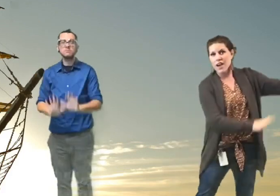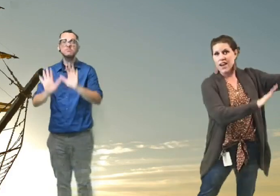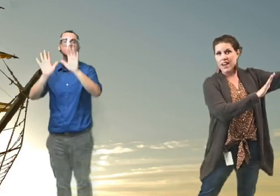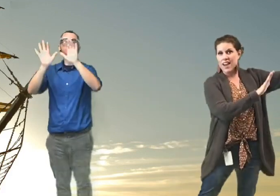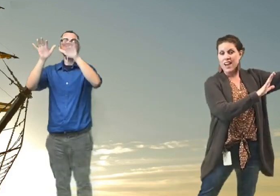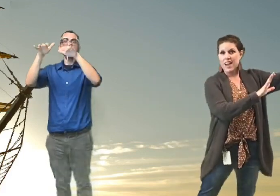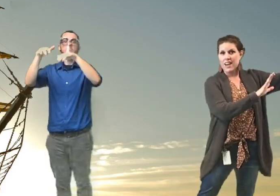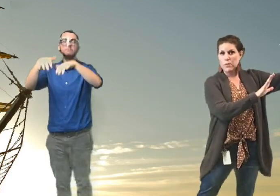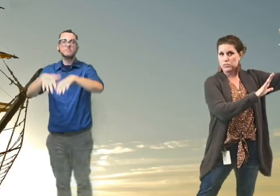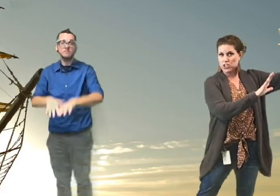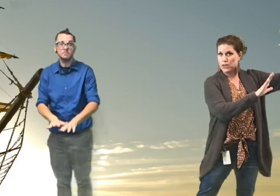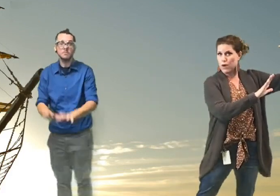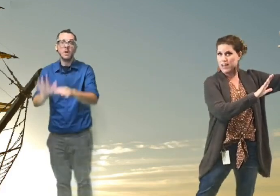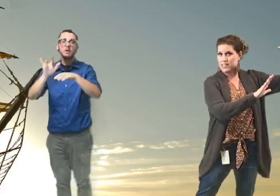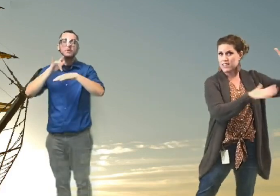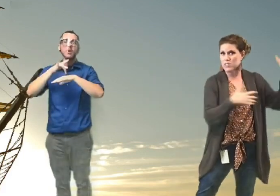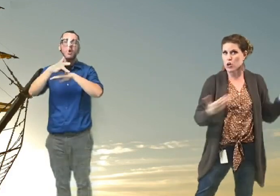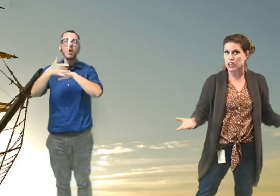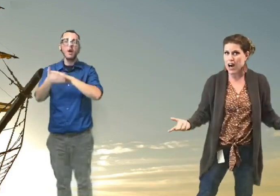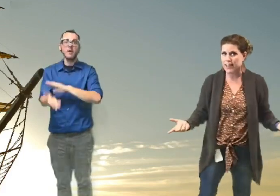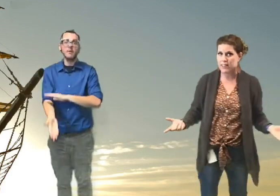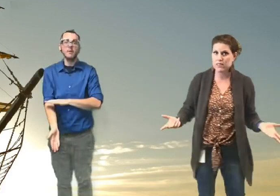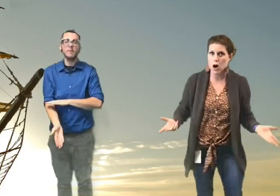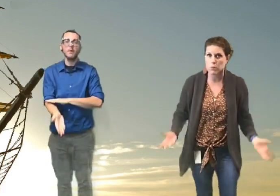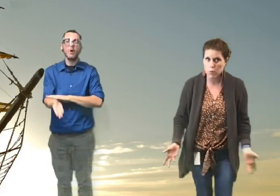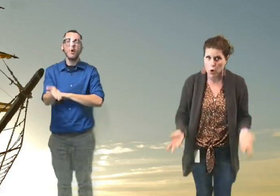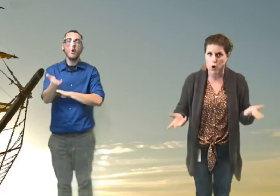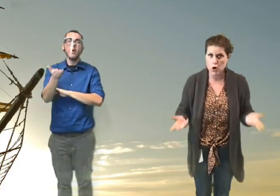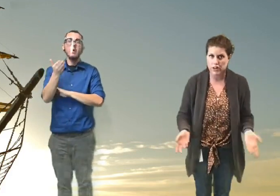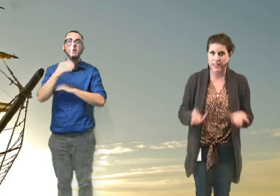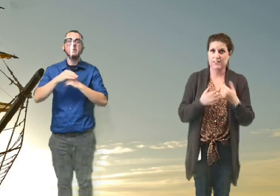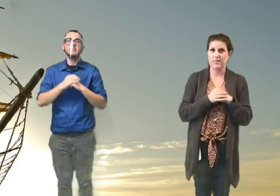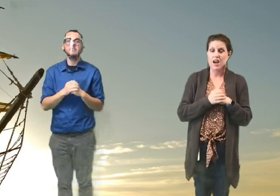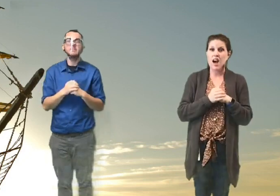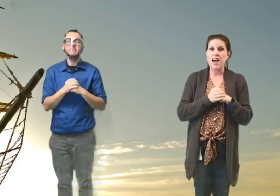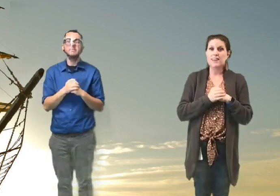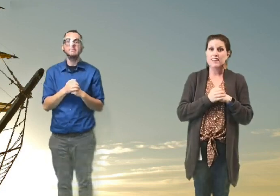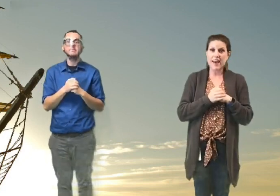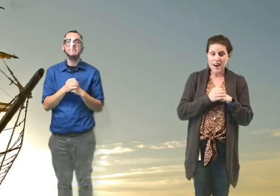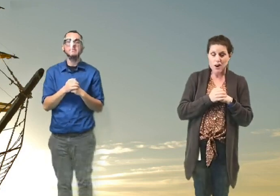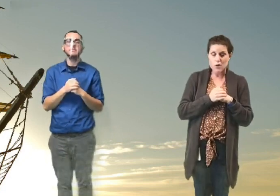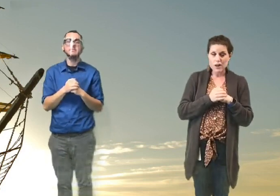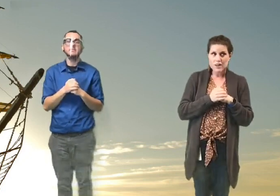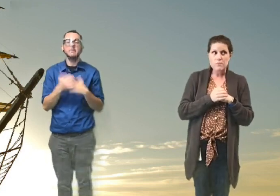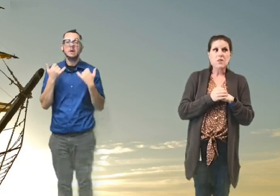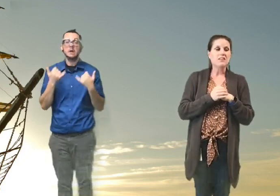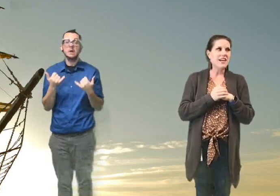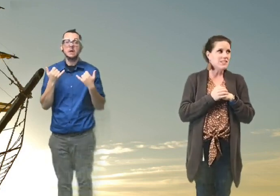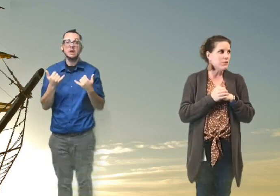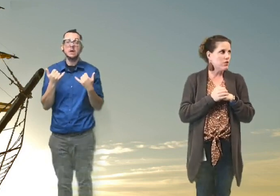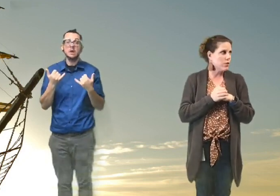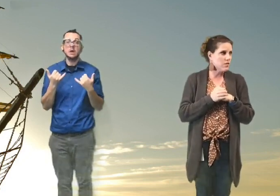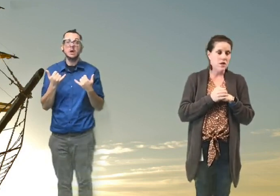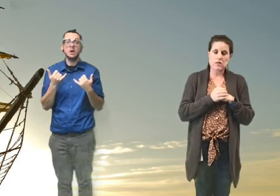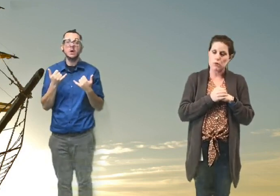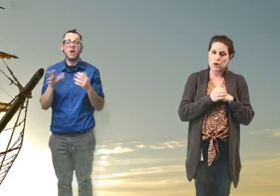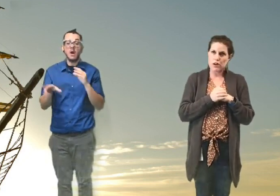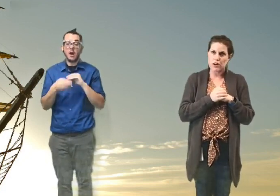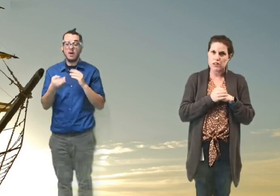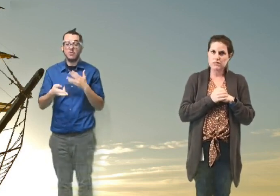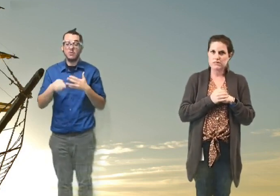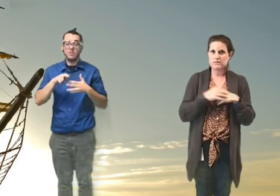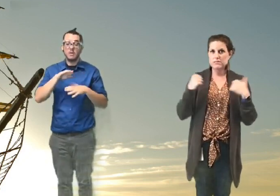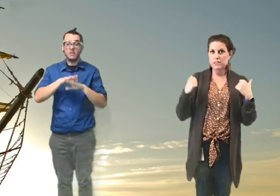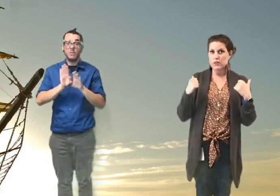Way up she rises. I lie in the morning. Now let's put the rhythm on the